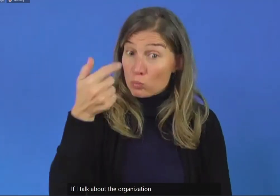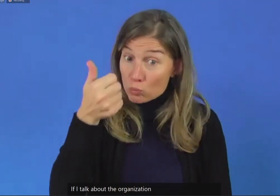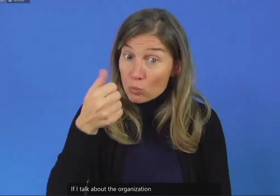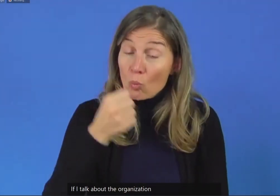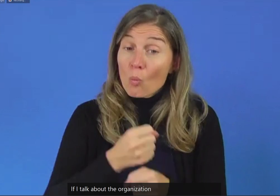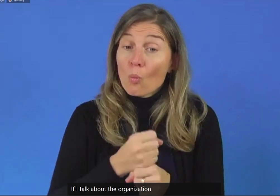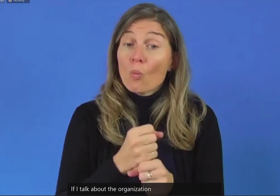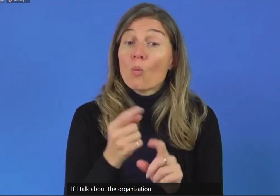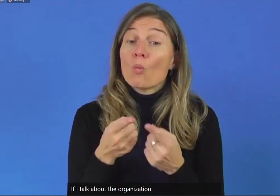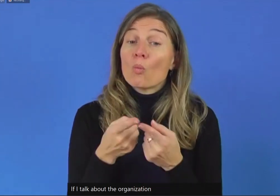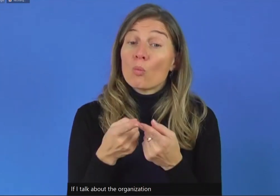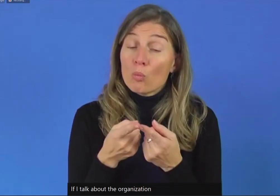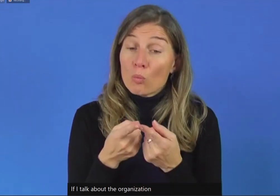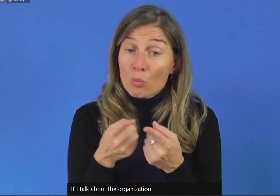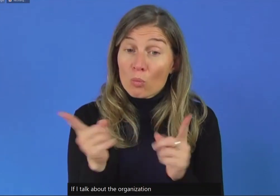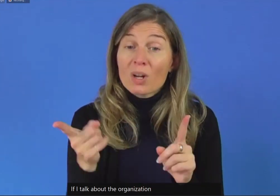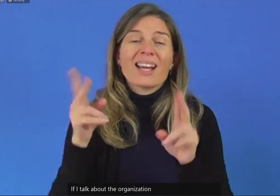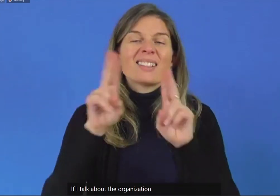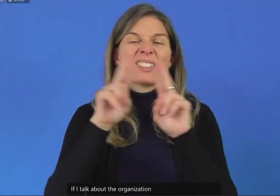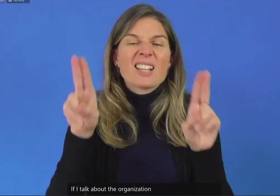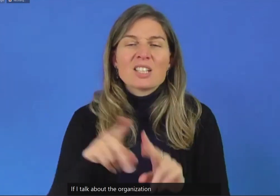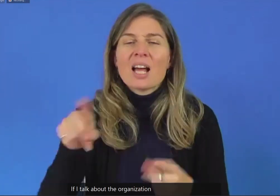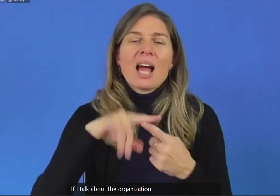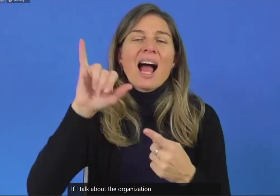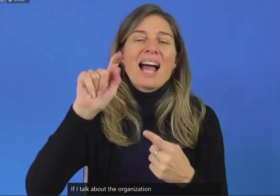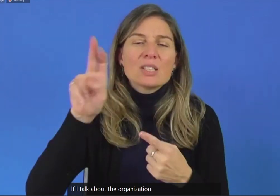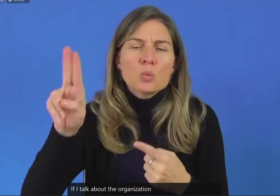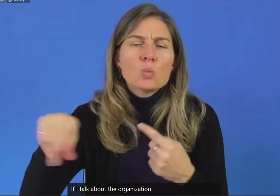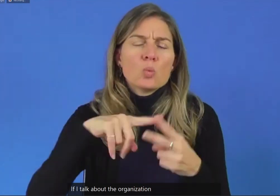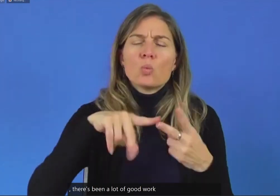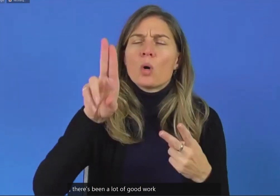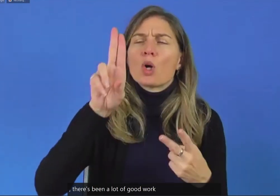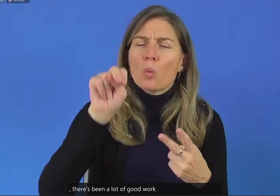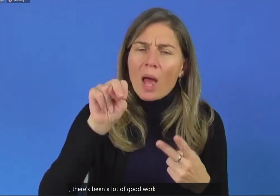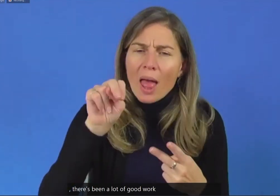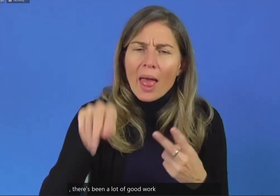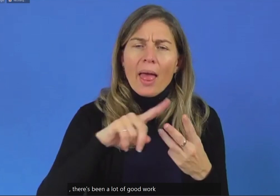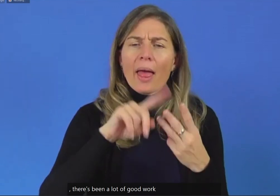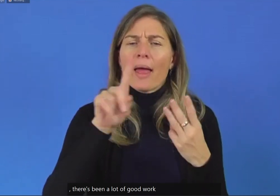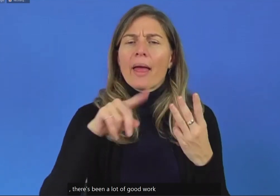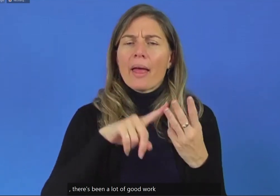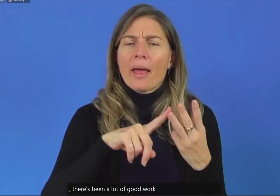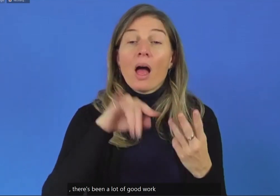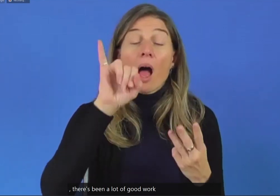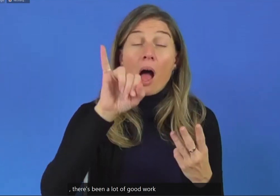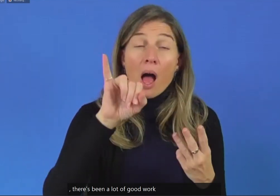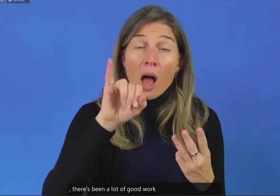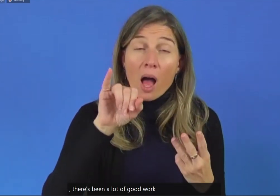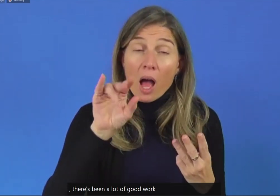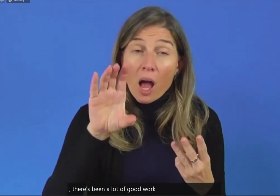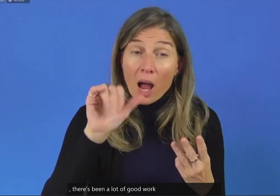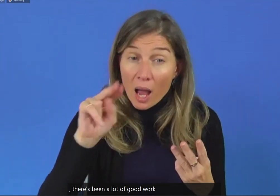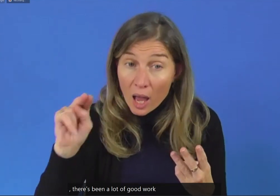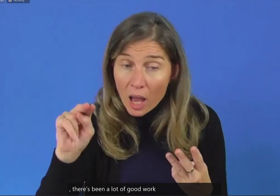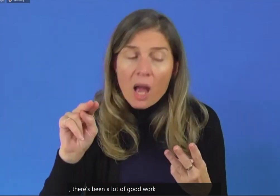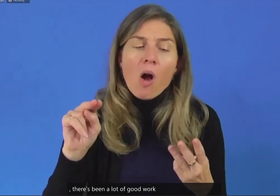organizations, including Internet Society, ITU, United Nations and ICANN and all those organizations.